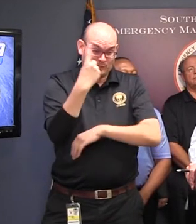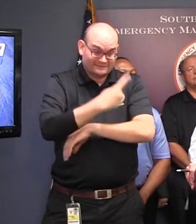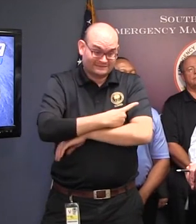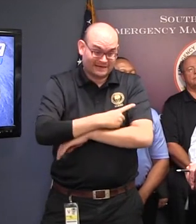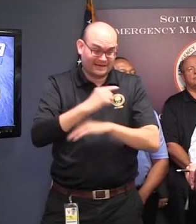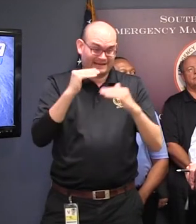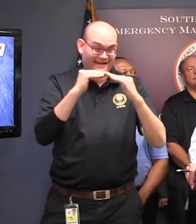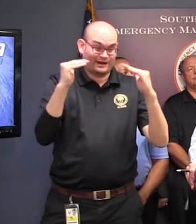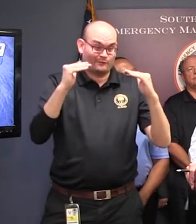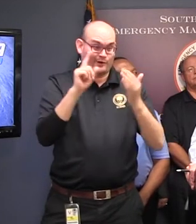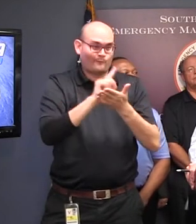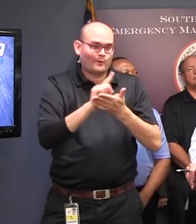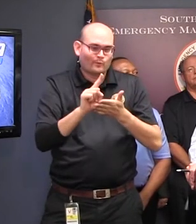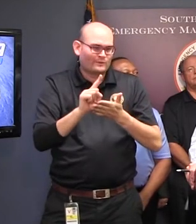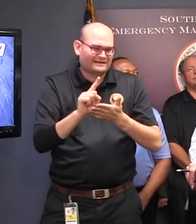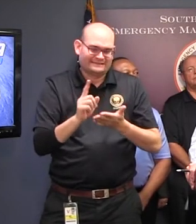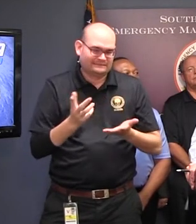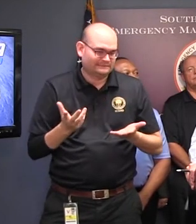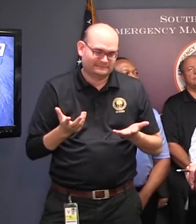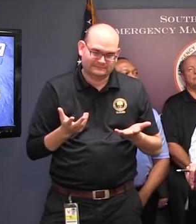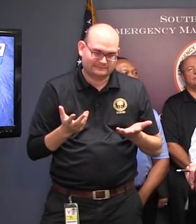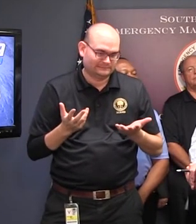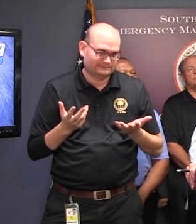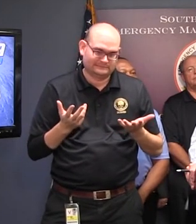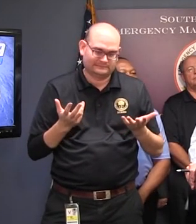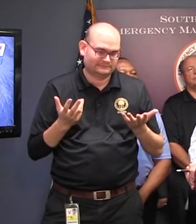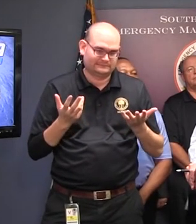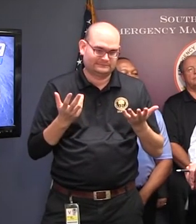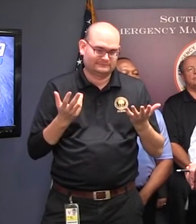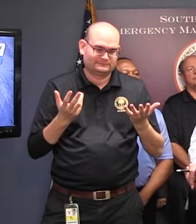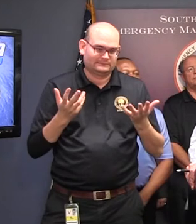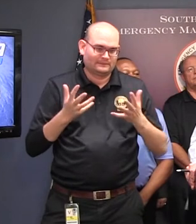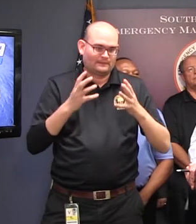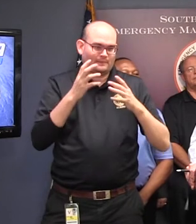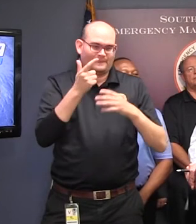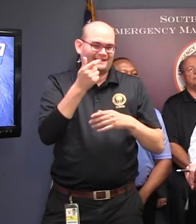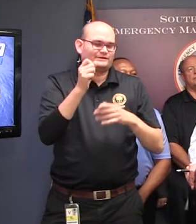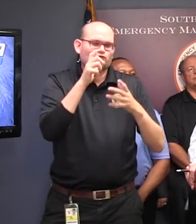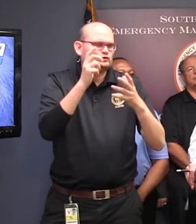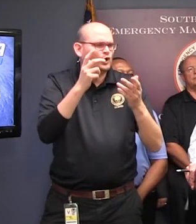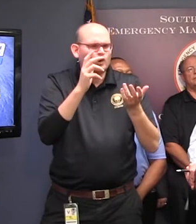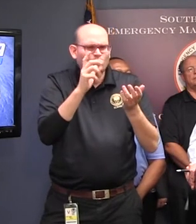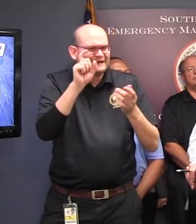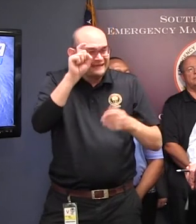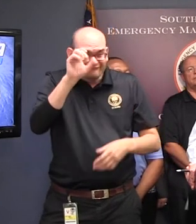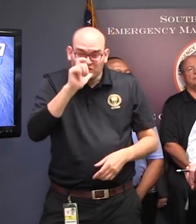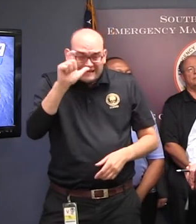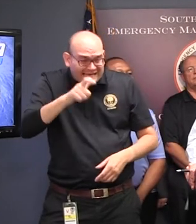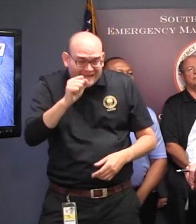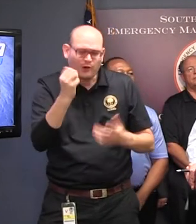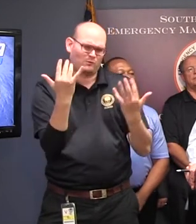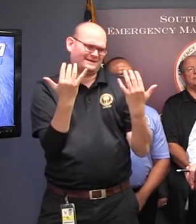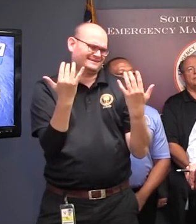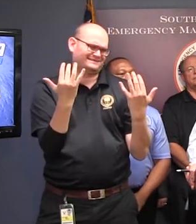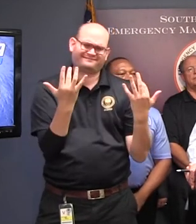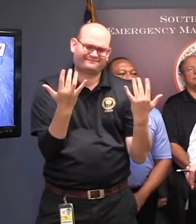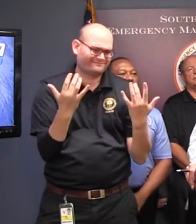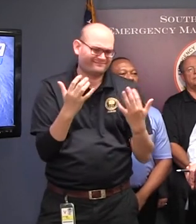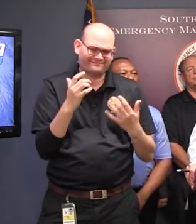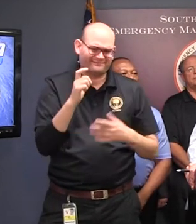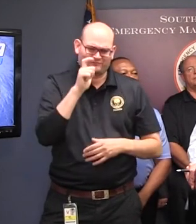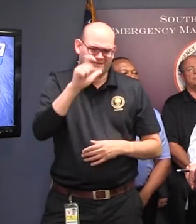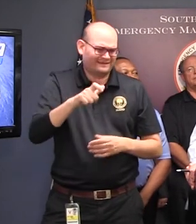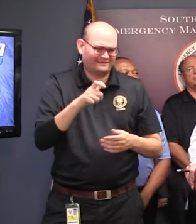It's just not necessary to do that. You don't need to keep your vehicle filled up right to the brim. You don't need to top it off every day.